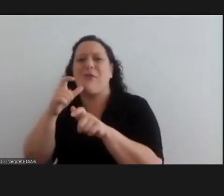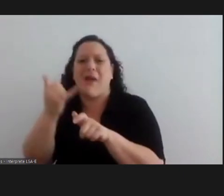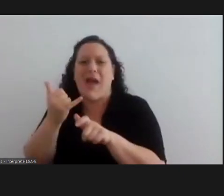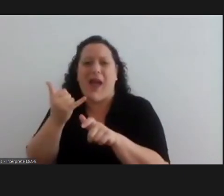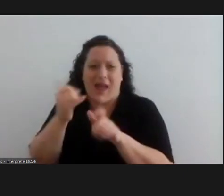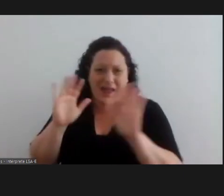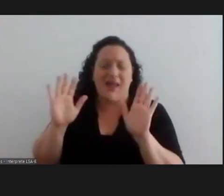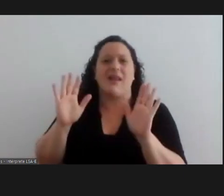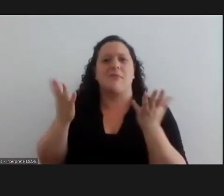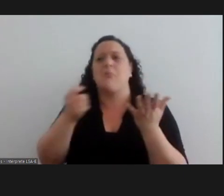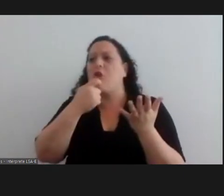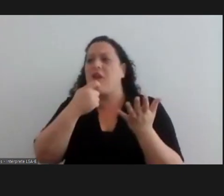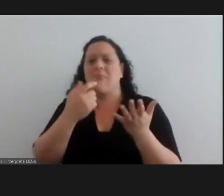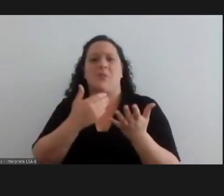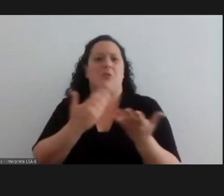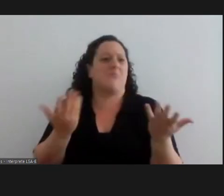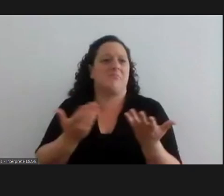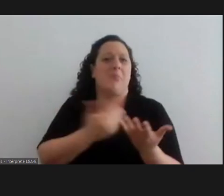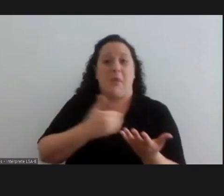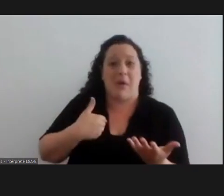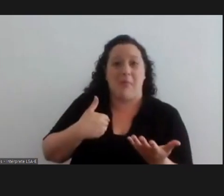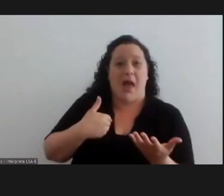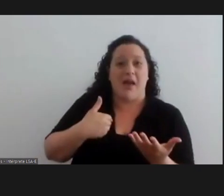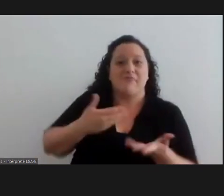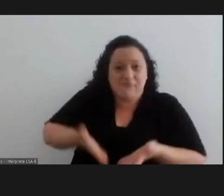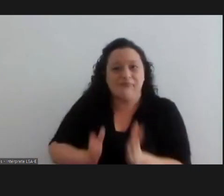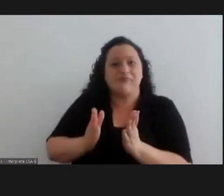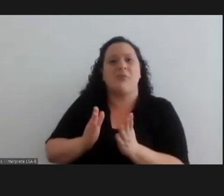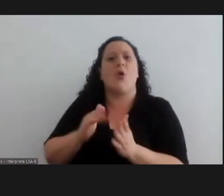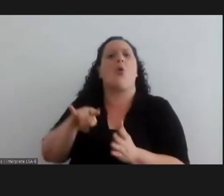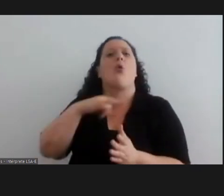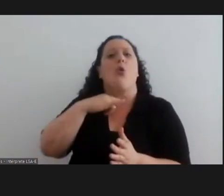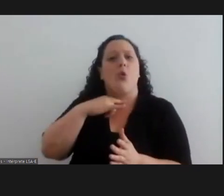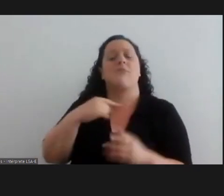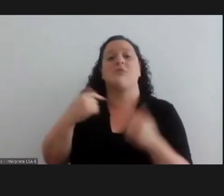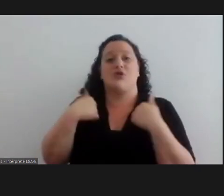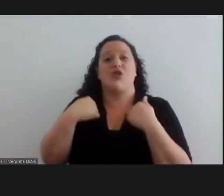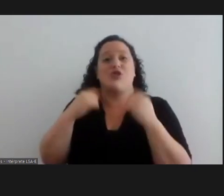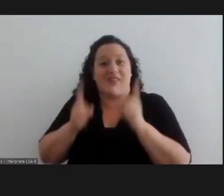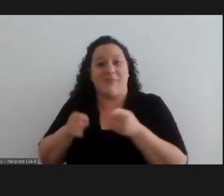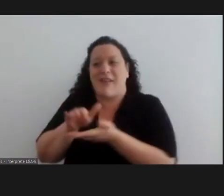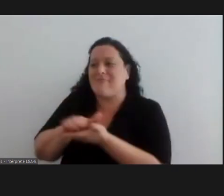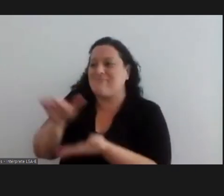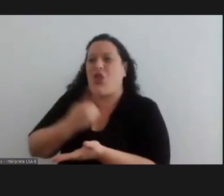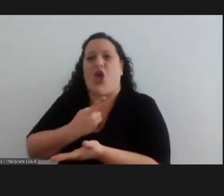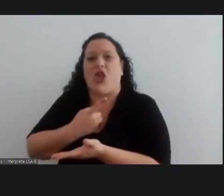in argentina my mom is from jujui in the north of argentina and i was